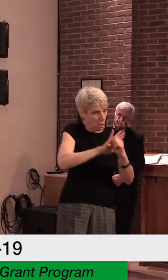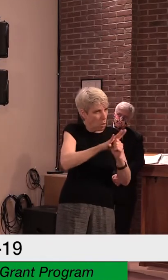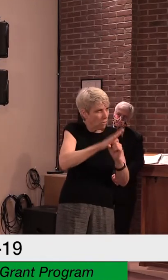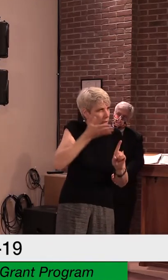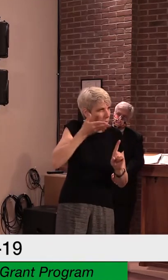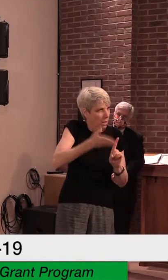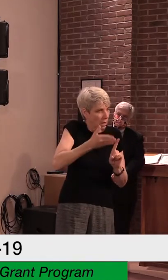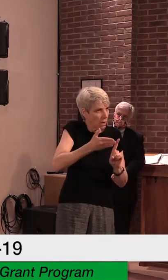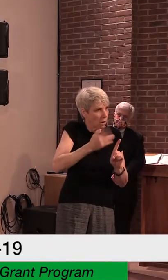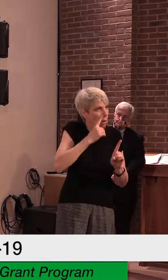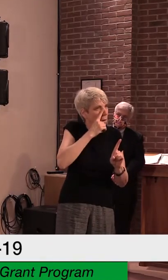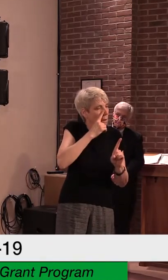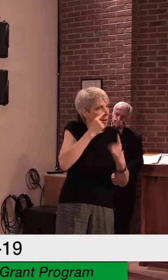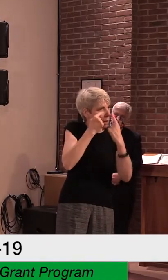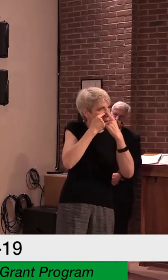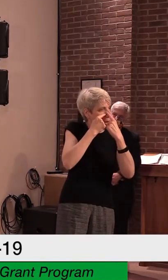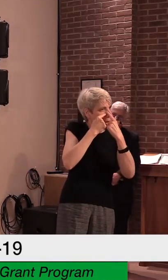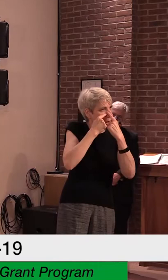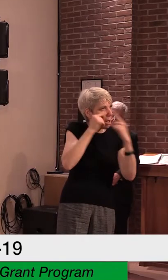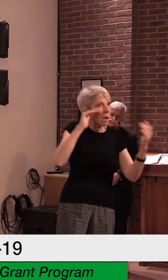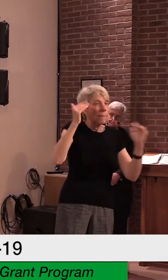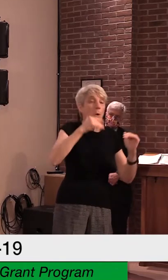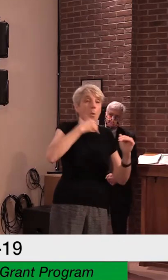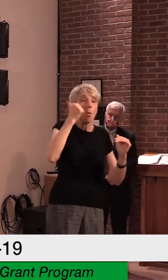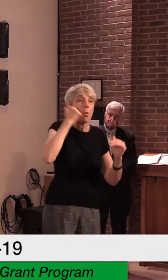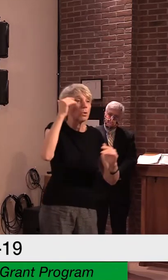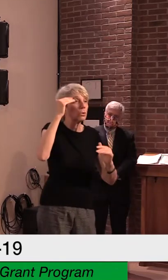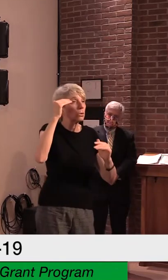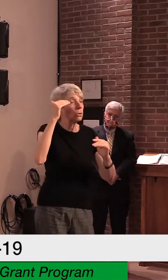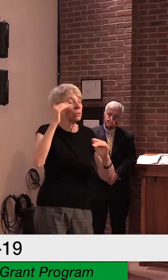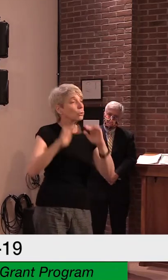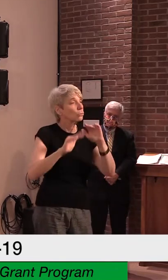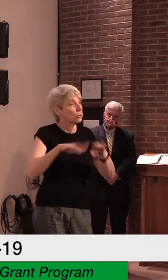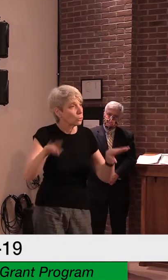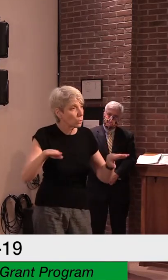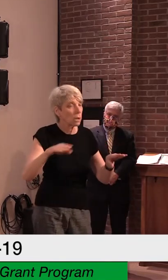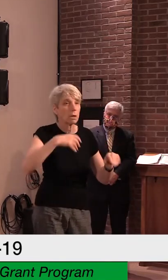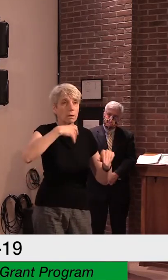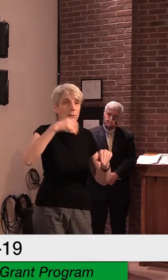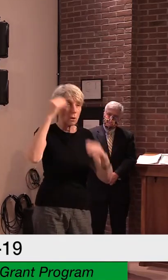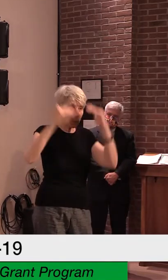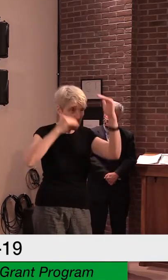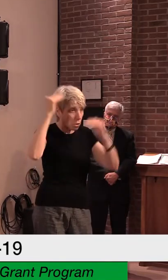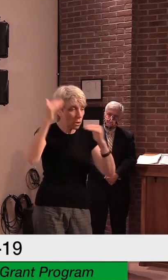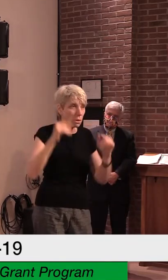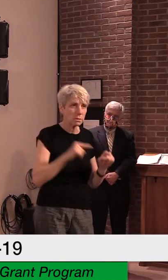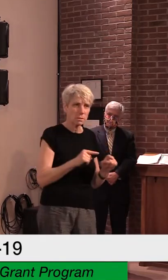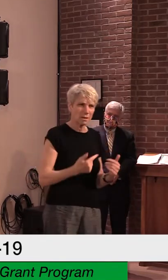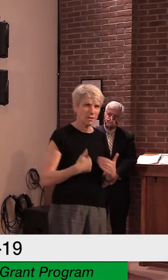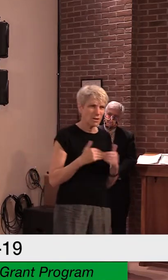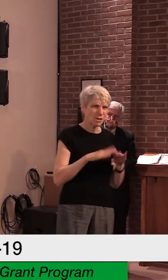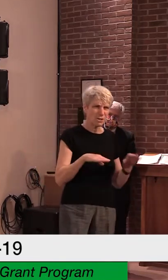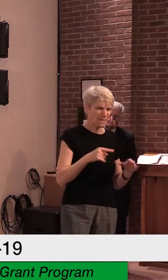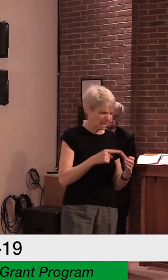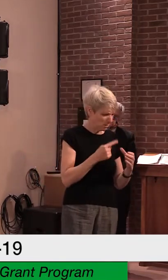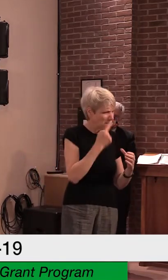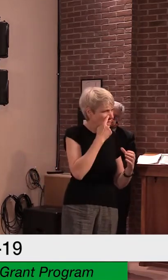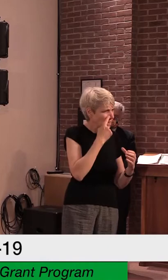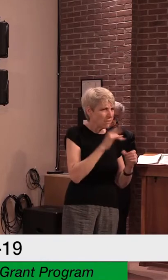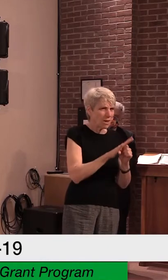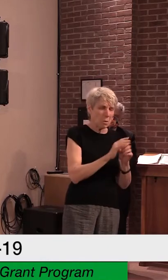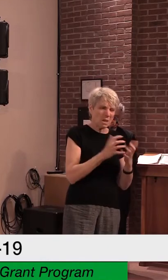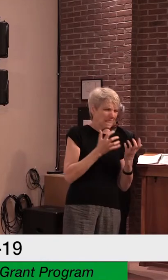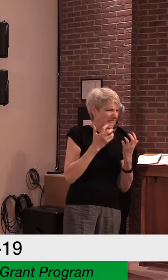in their nose compared with older children and adults, in a sample of 145 patients